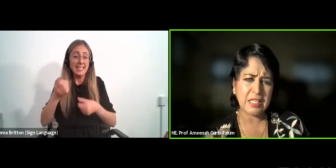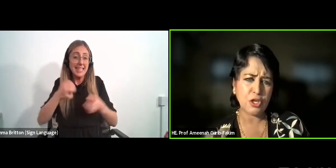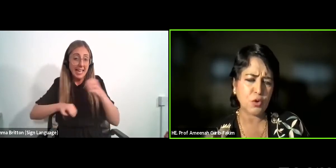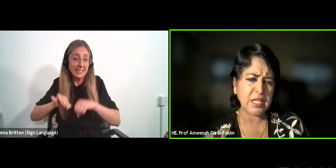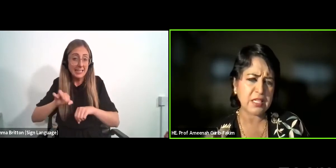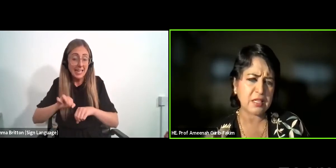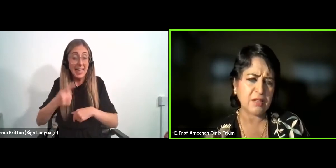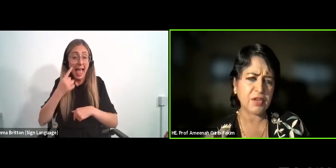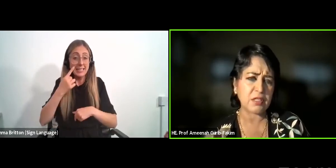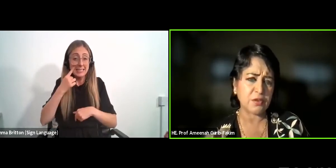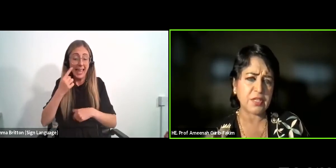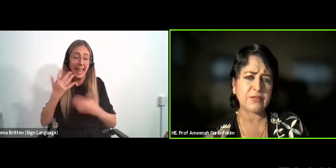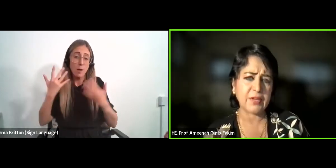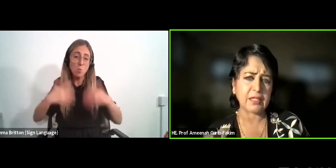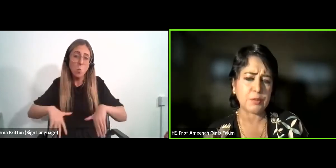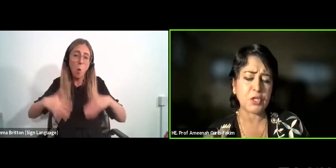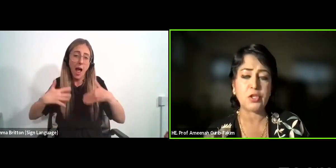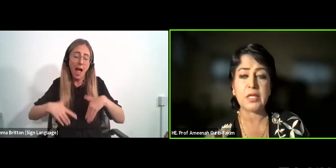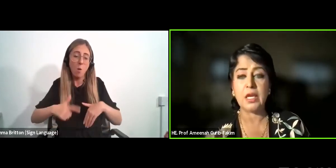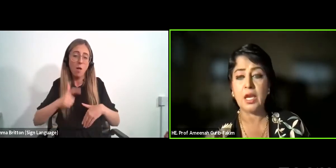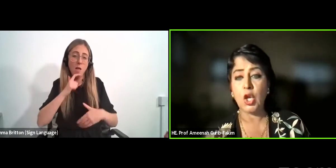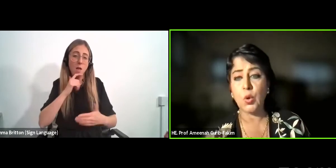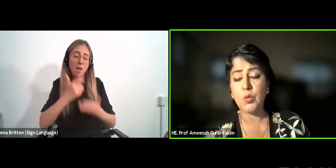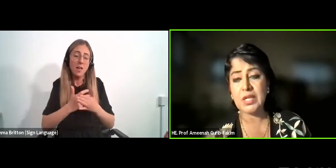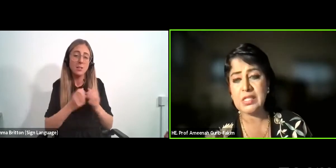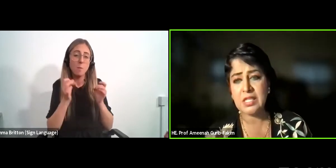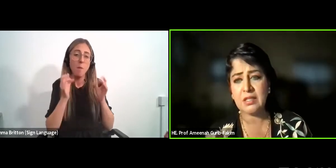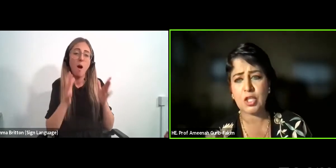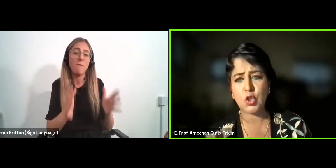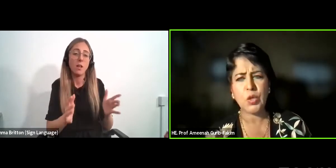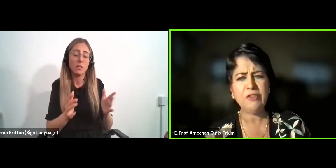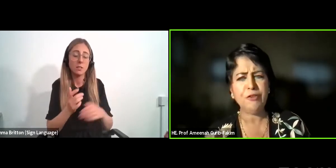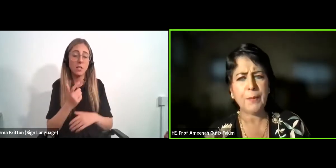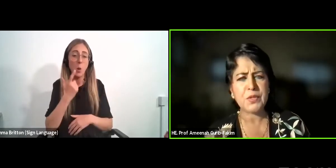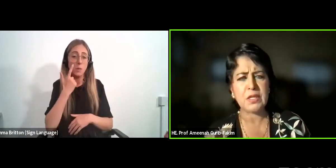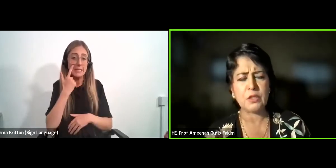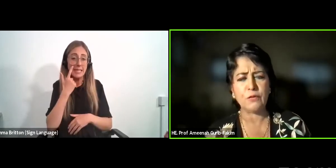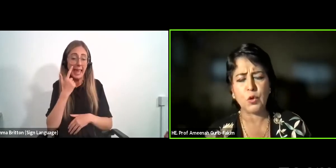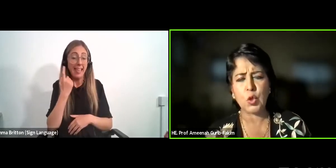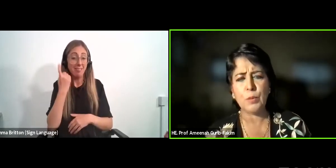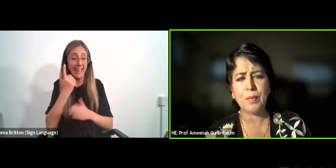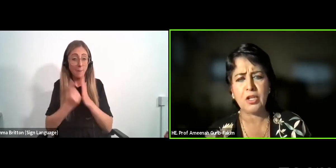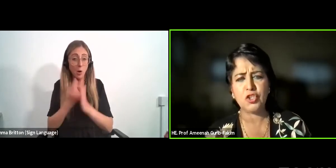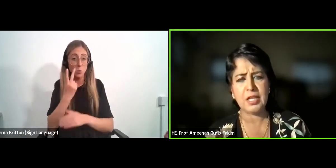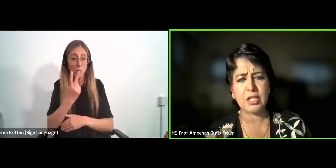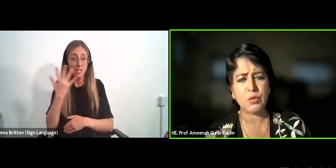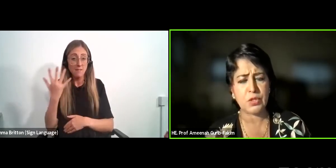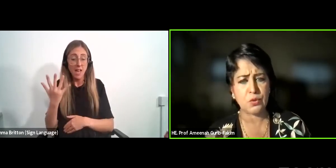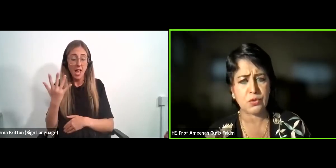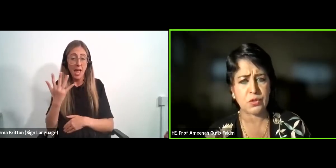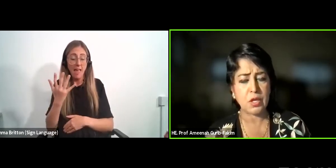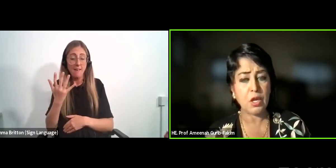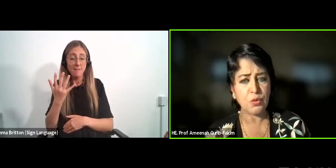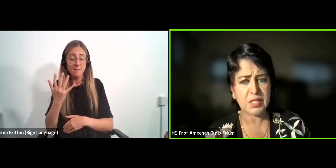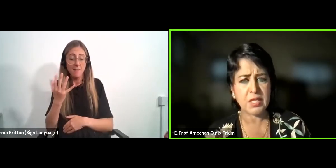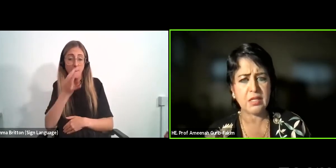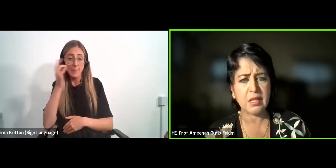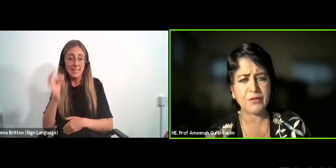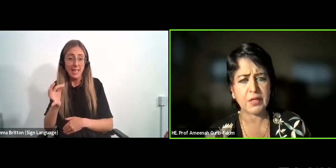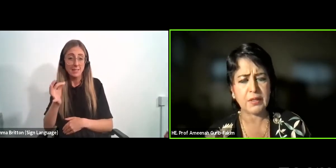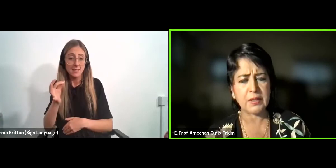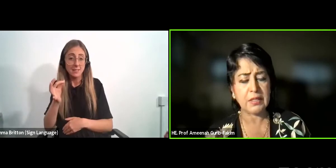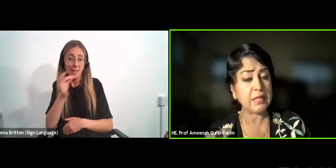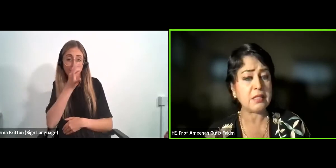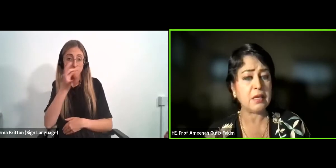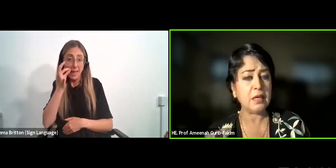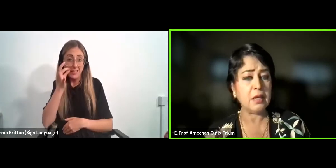I see the great significance of this fact, especially when we consider that 25% of all plant genetic resources reside